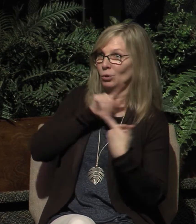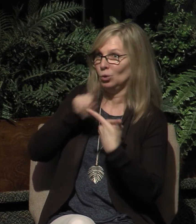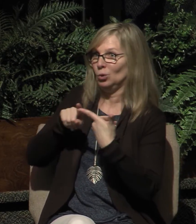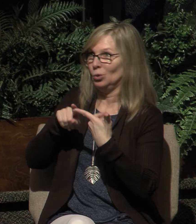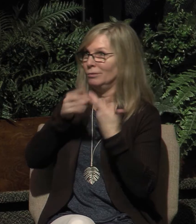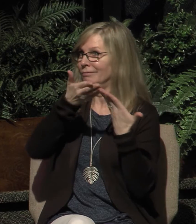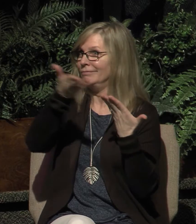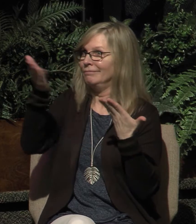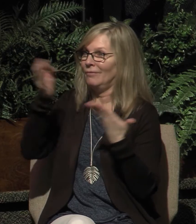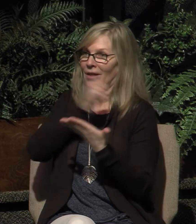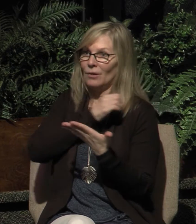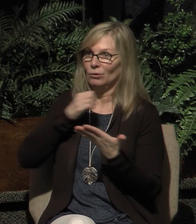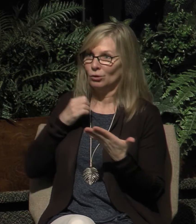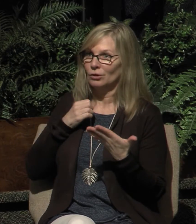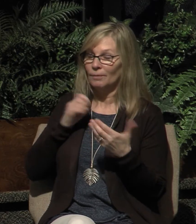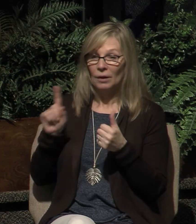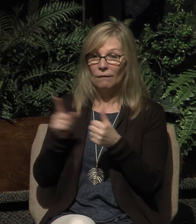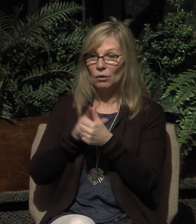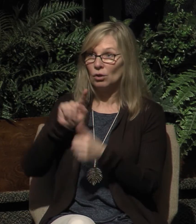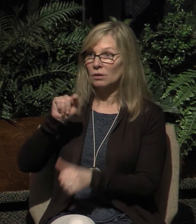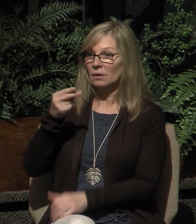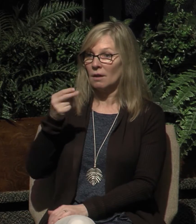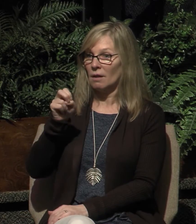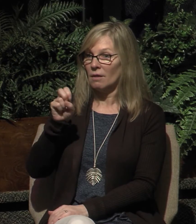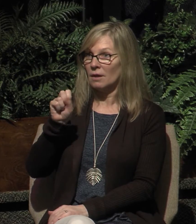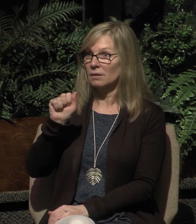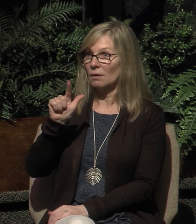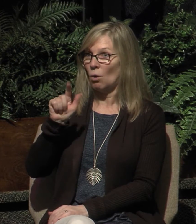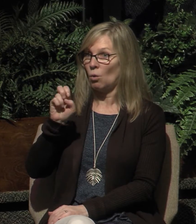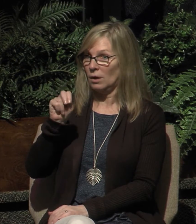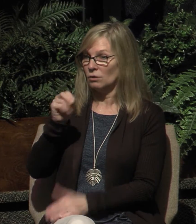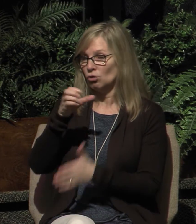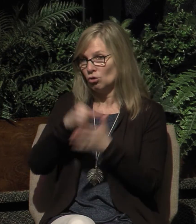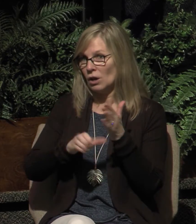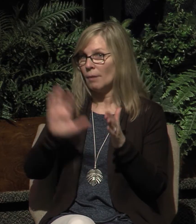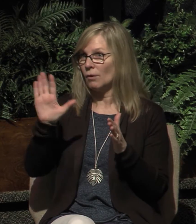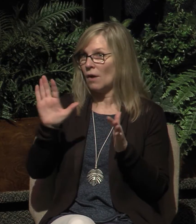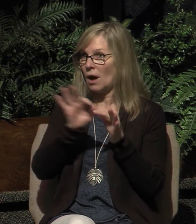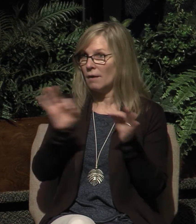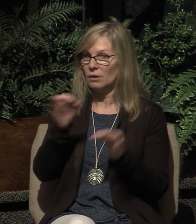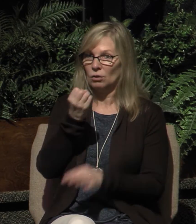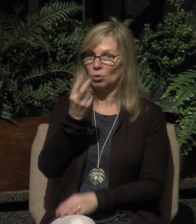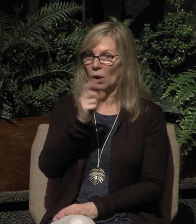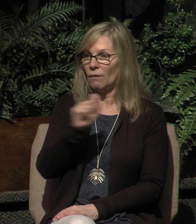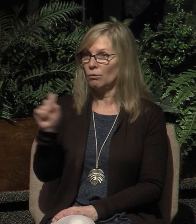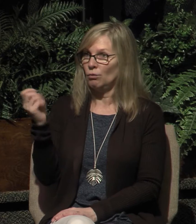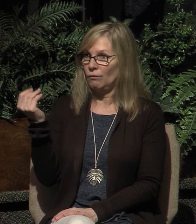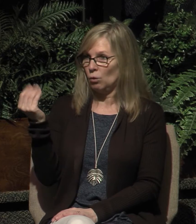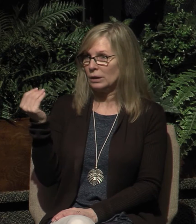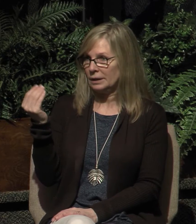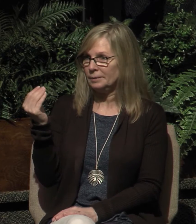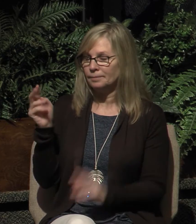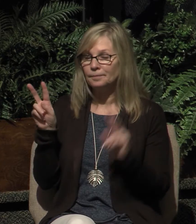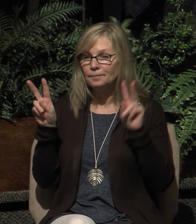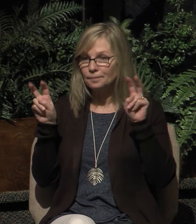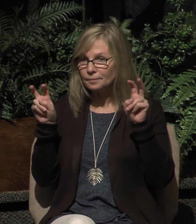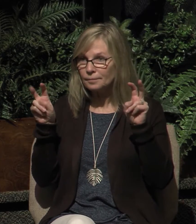1 Thessalonians chapter 5, verses 12 through 14 say this, But we request of you, brethren, that you